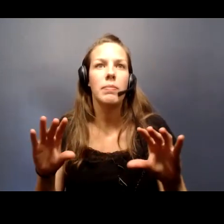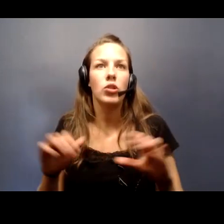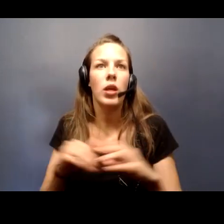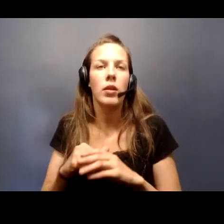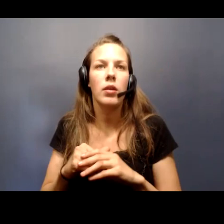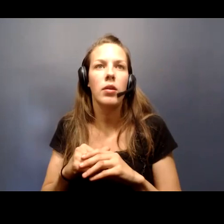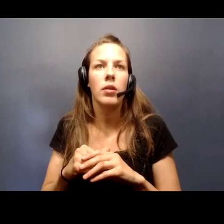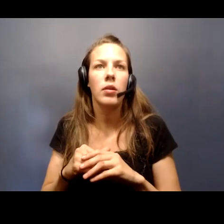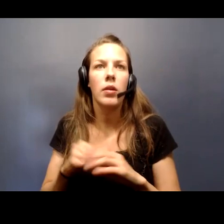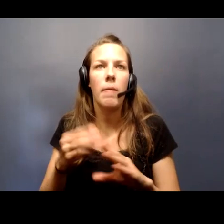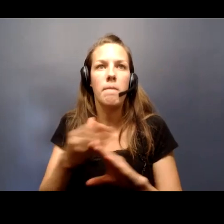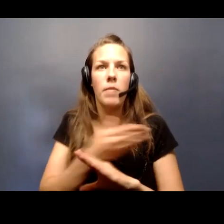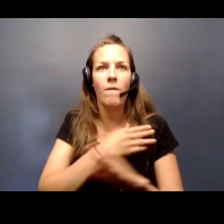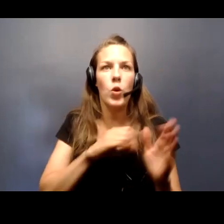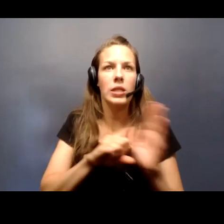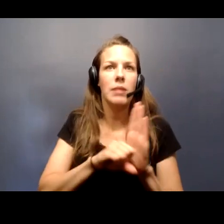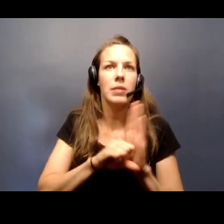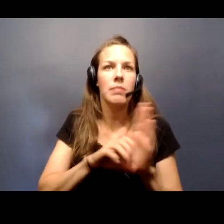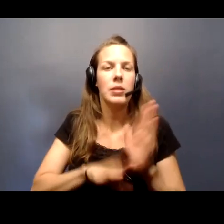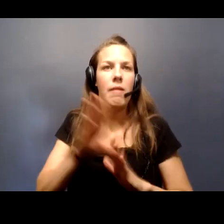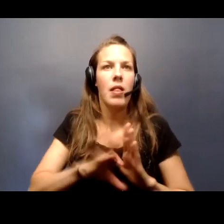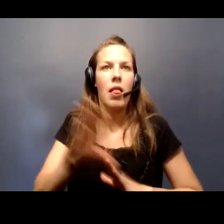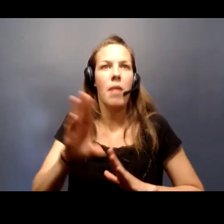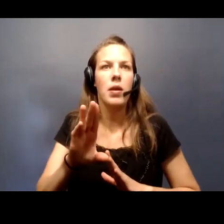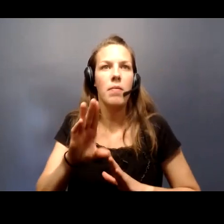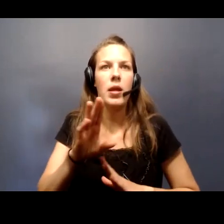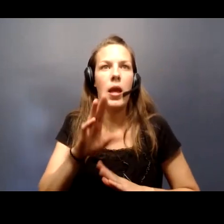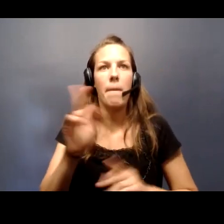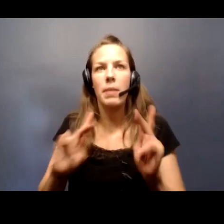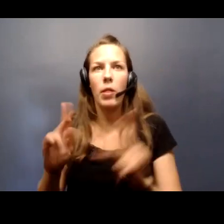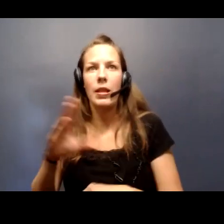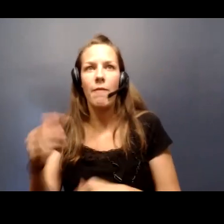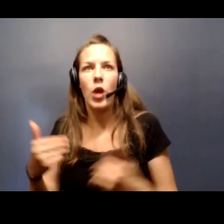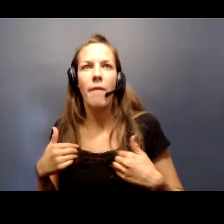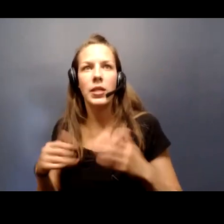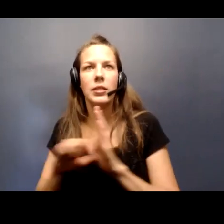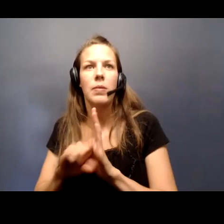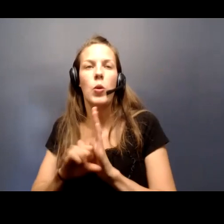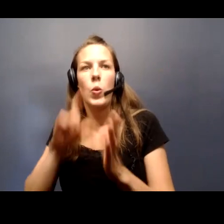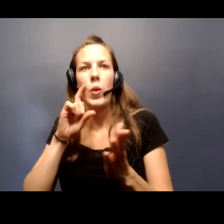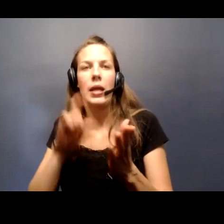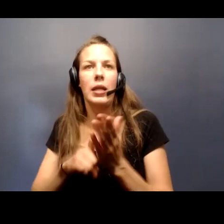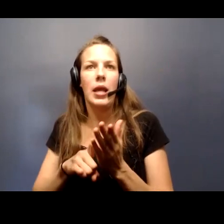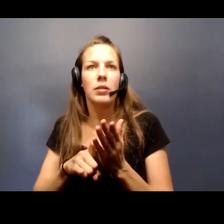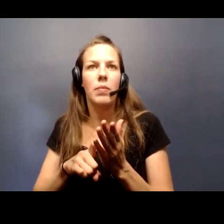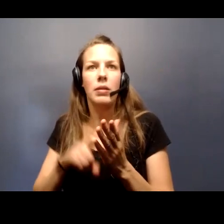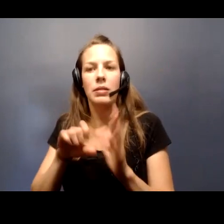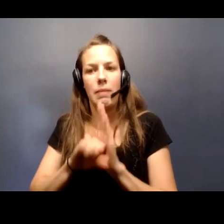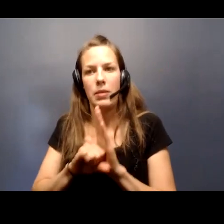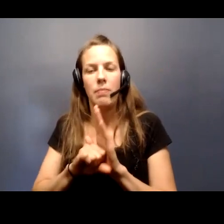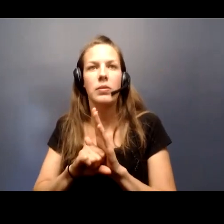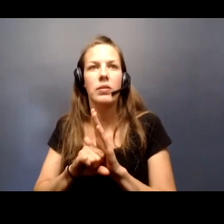symptoms develop and from people who never develop recognizable symptoms.